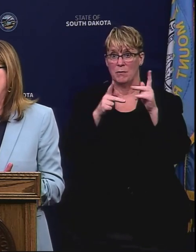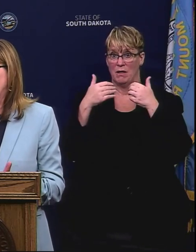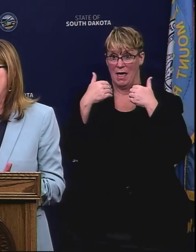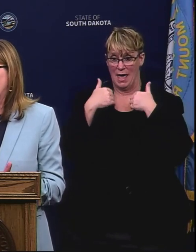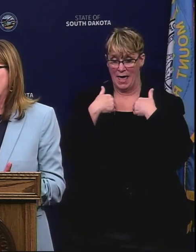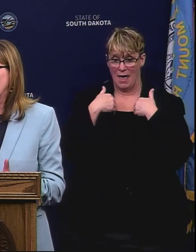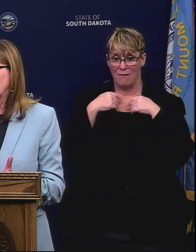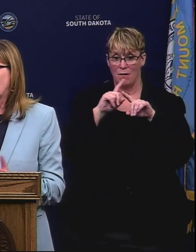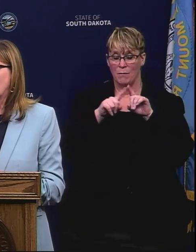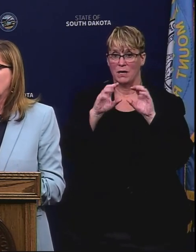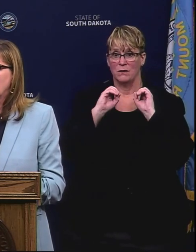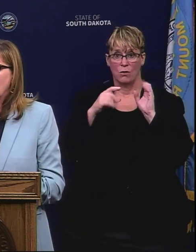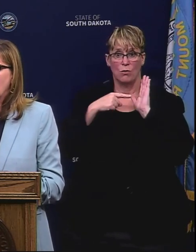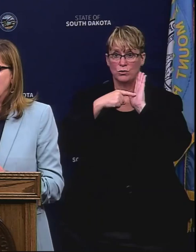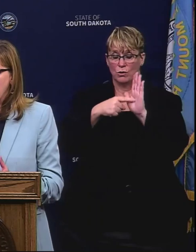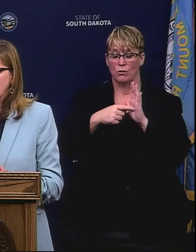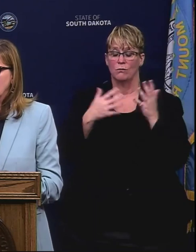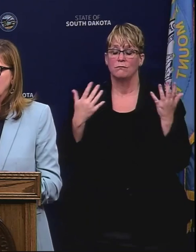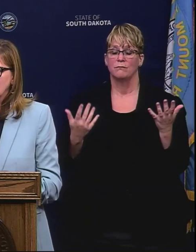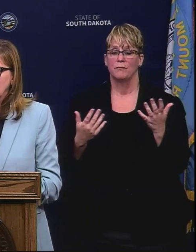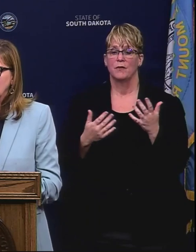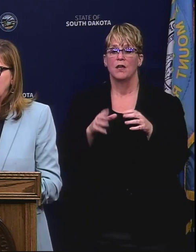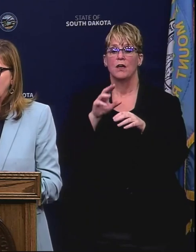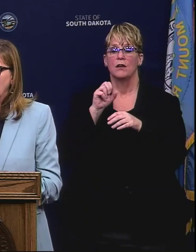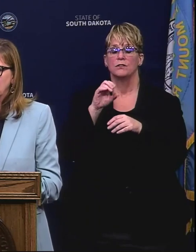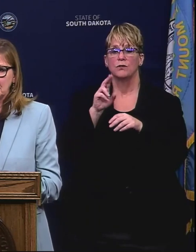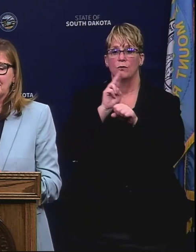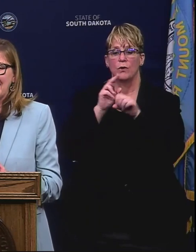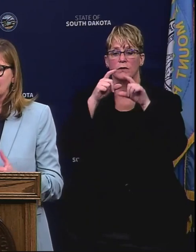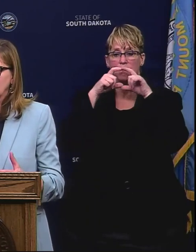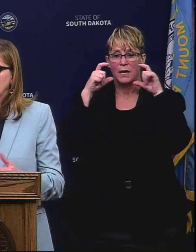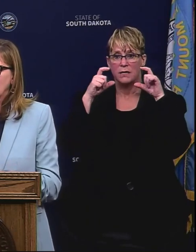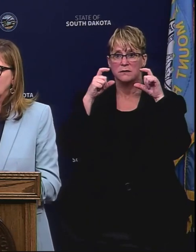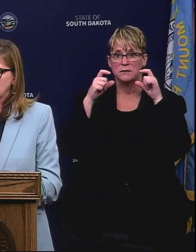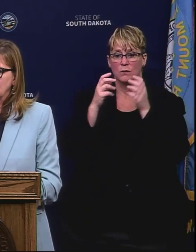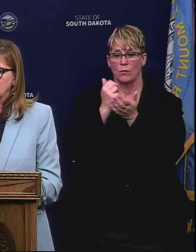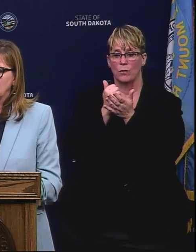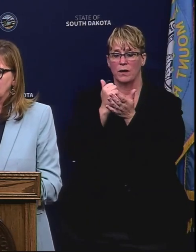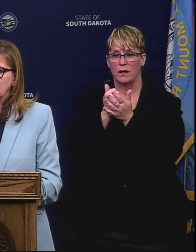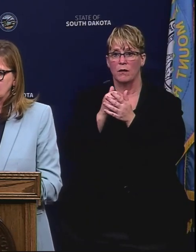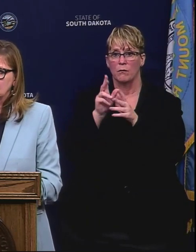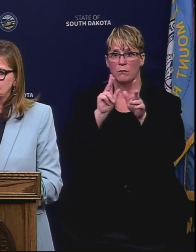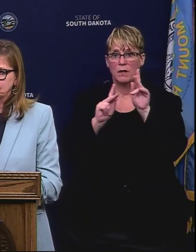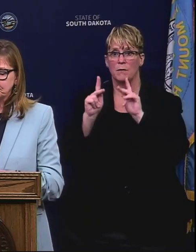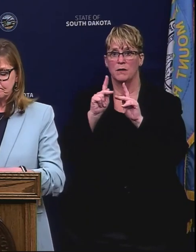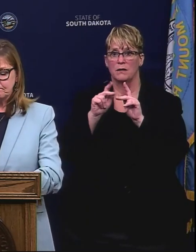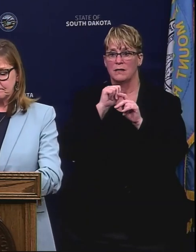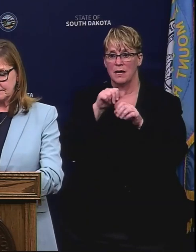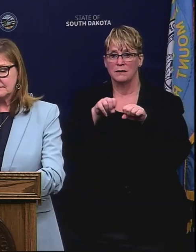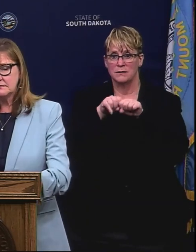any symptoms whatsoever. And so the masking is intended to help people not spread coronavirus.